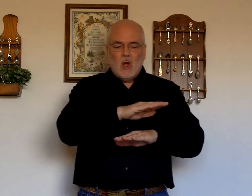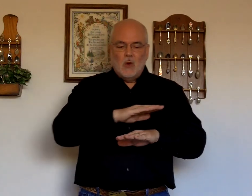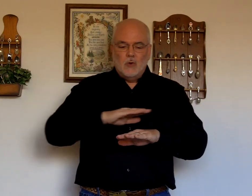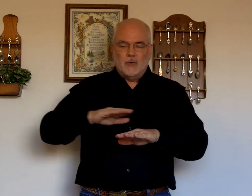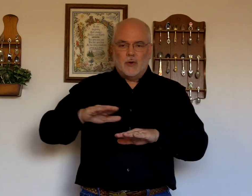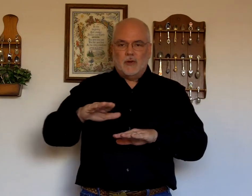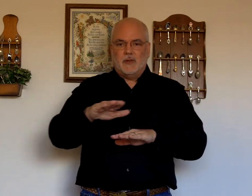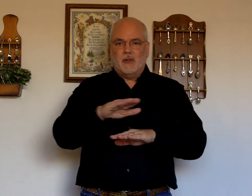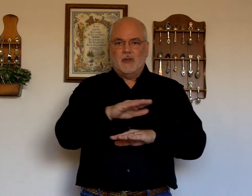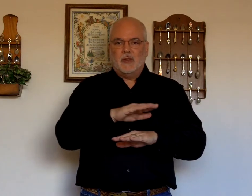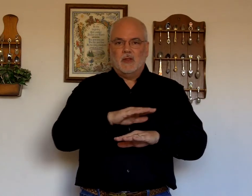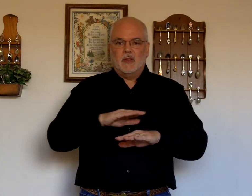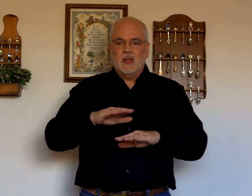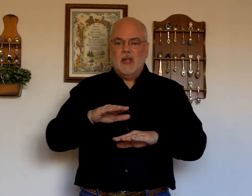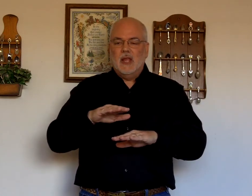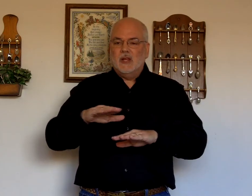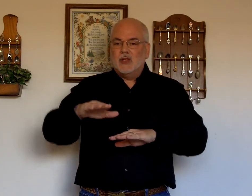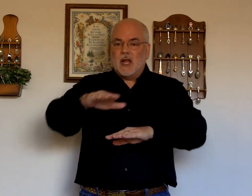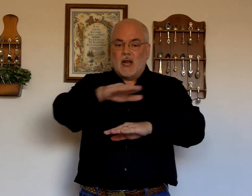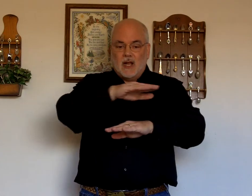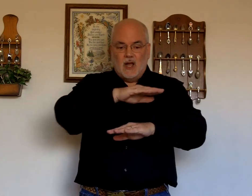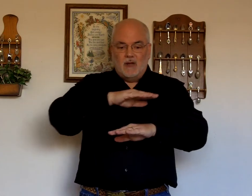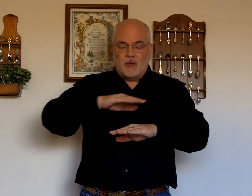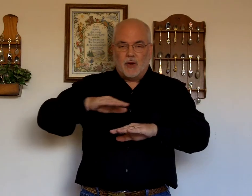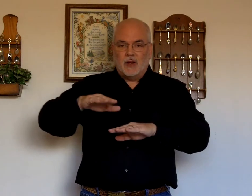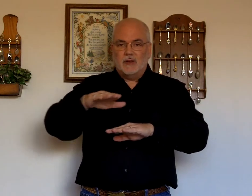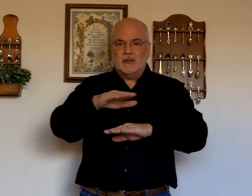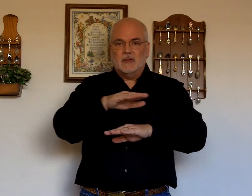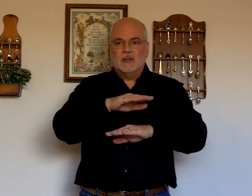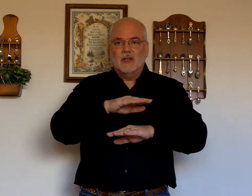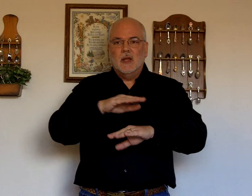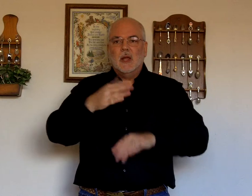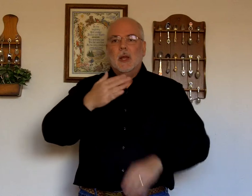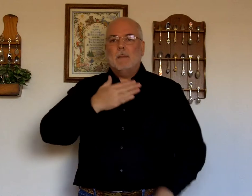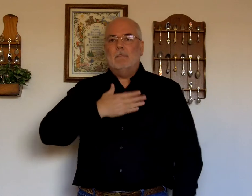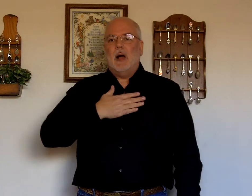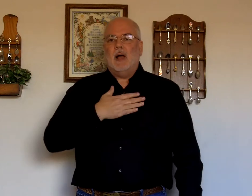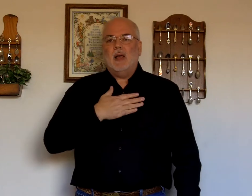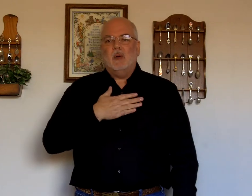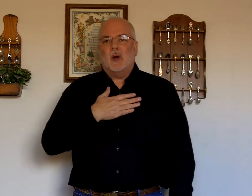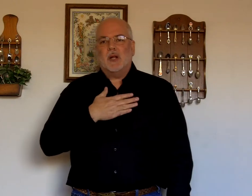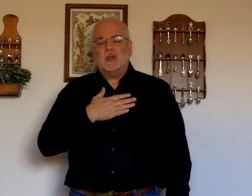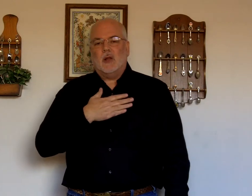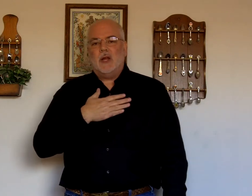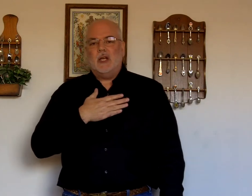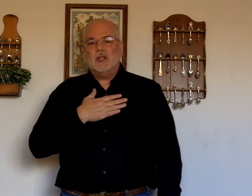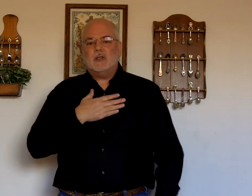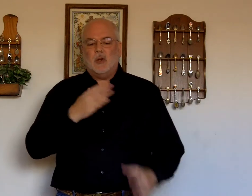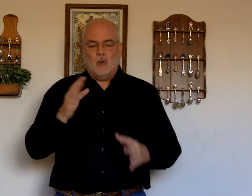Over. It's kind of like hovering. My. We already saw that. Soul.